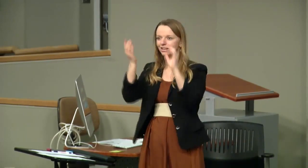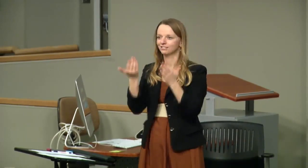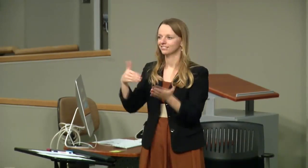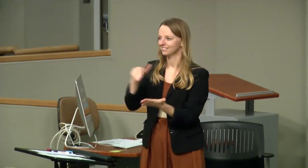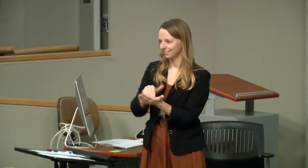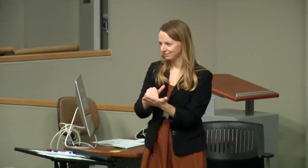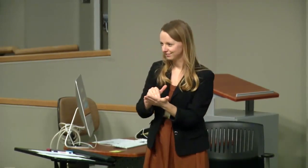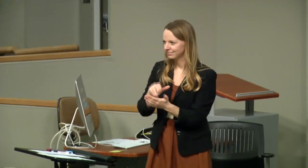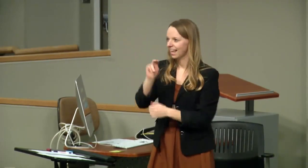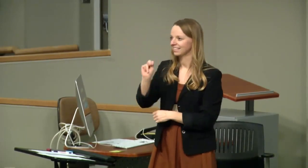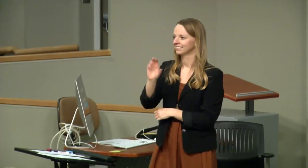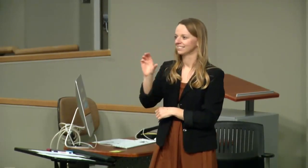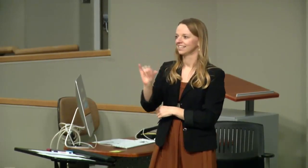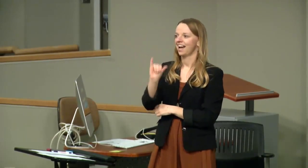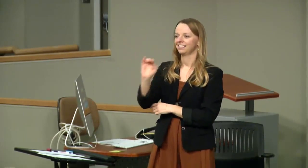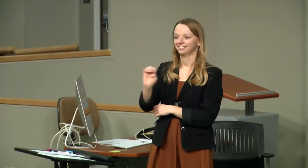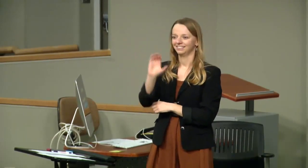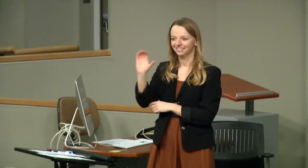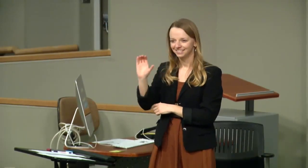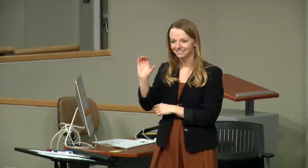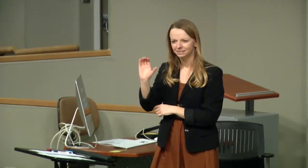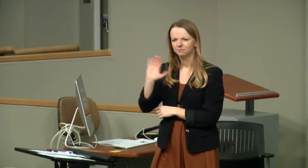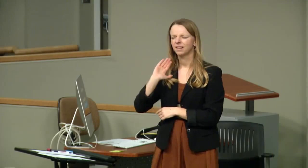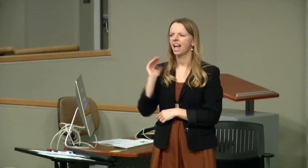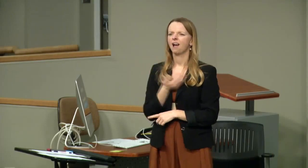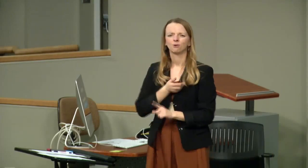Interpreter Education Centers, the NCIEC.